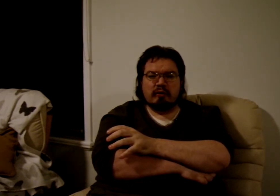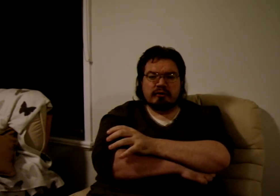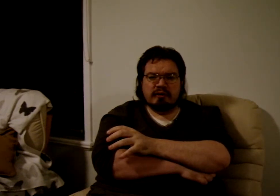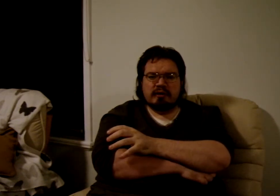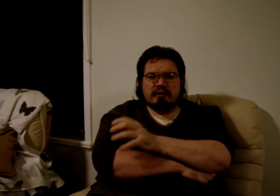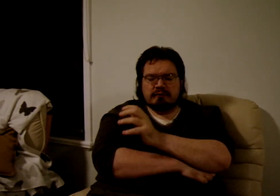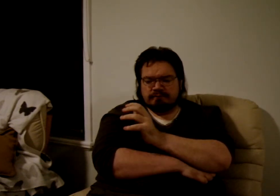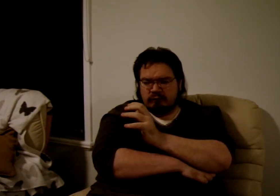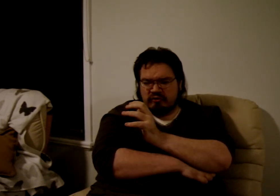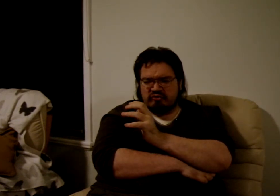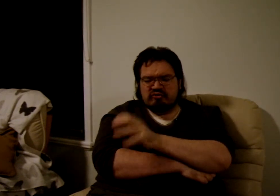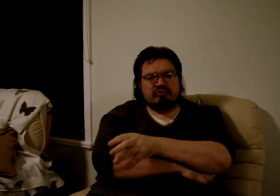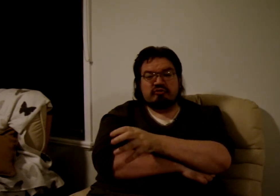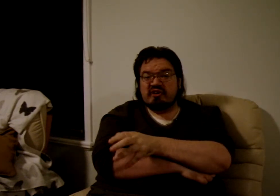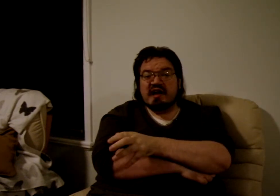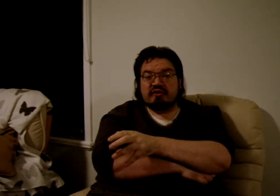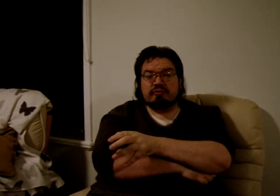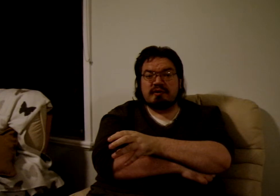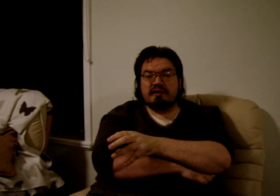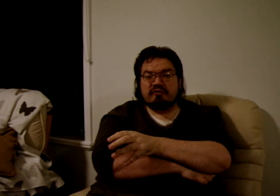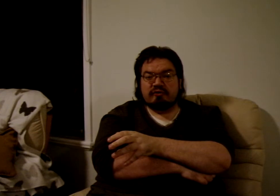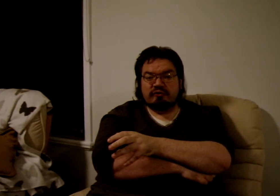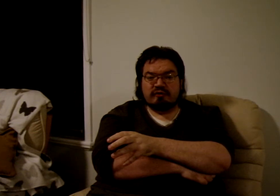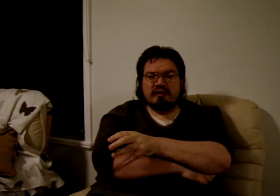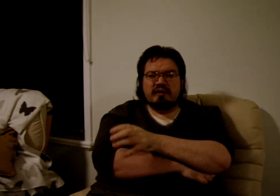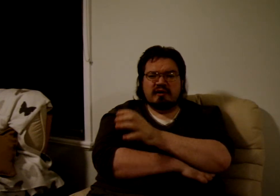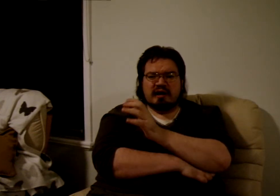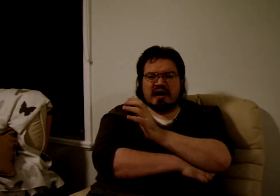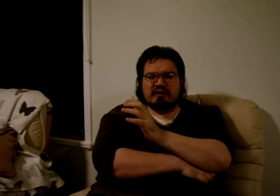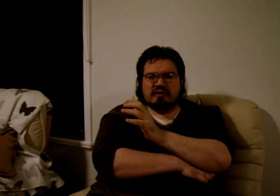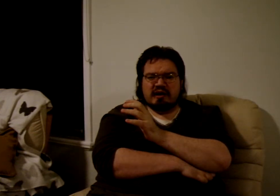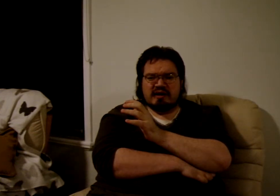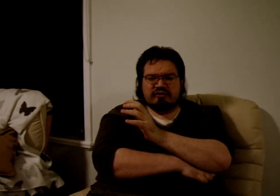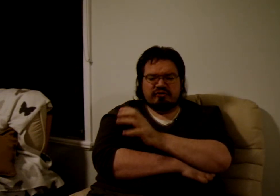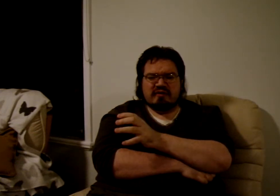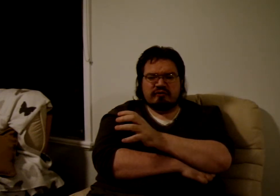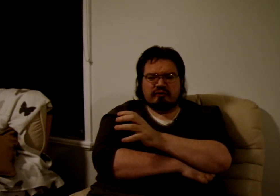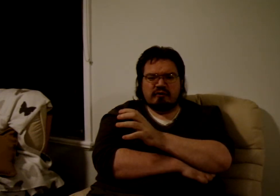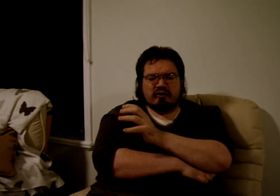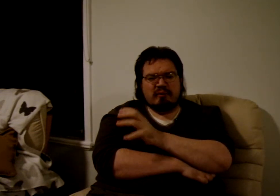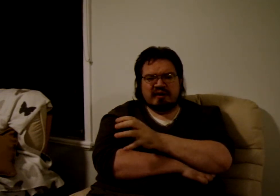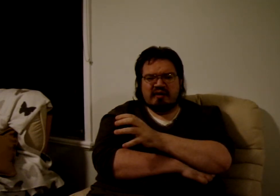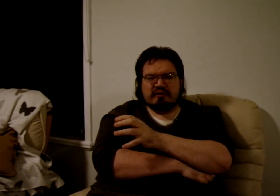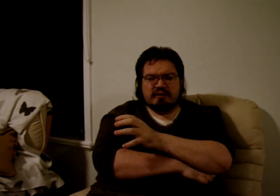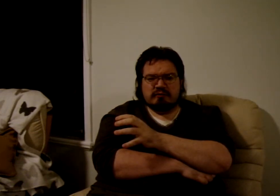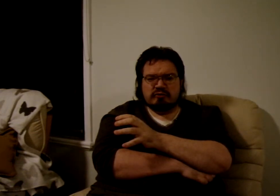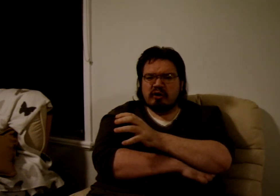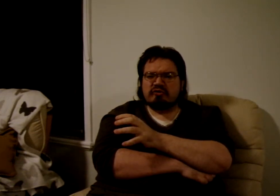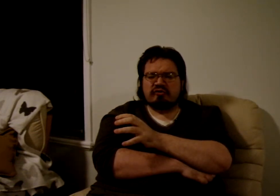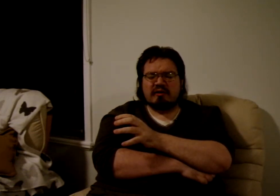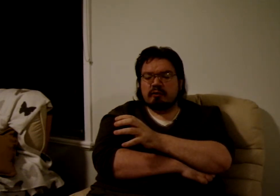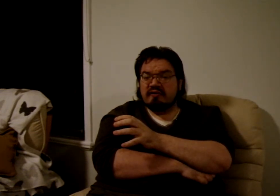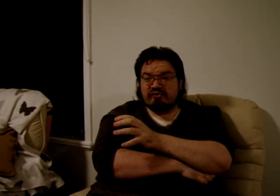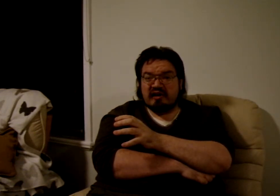with some shared experiences and a sense of commonality. Not to say we're all the same.